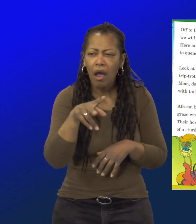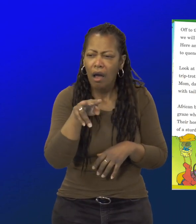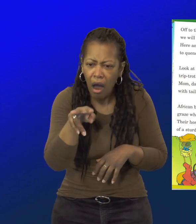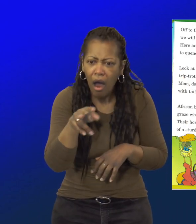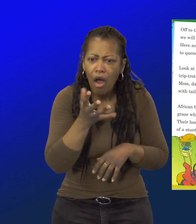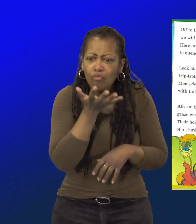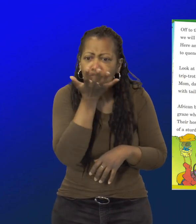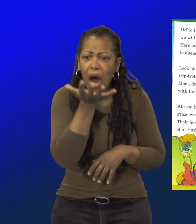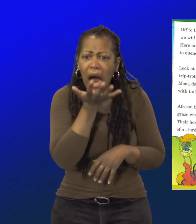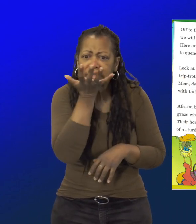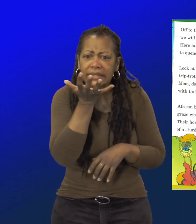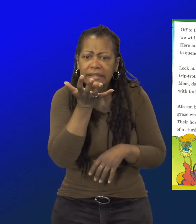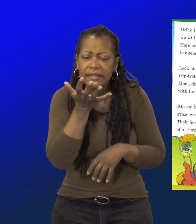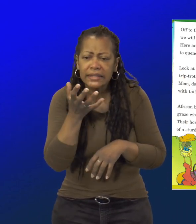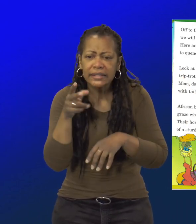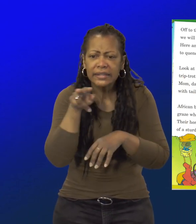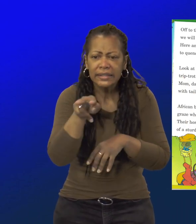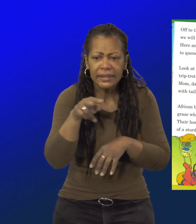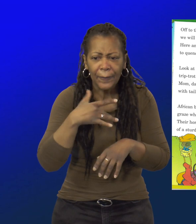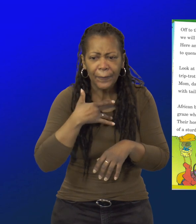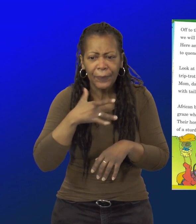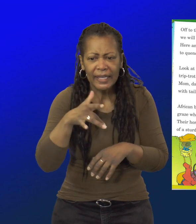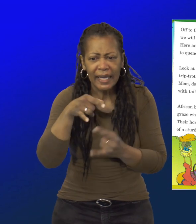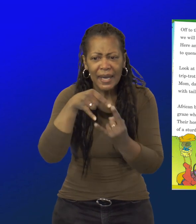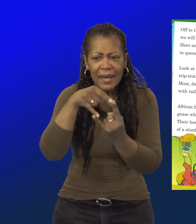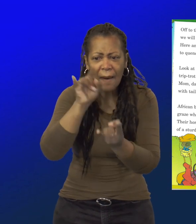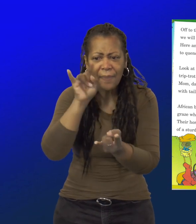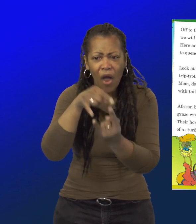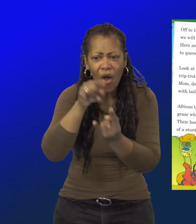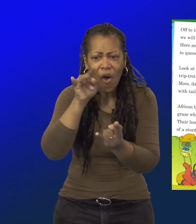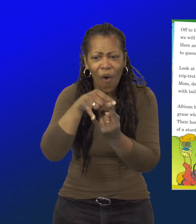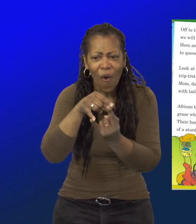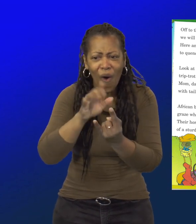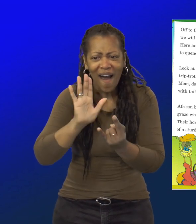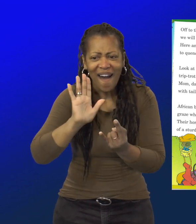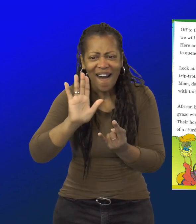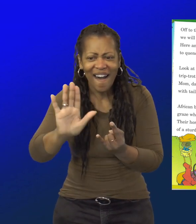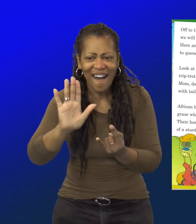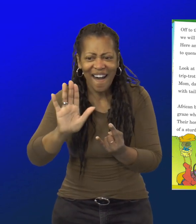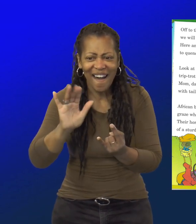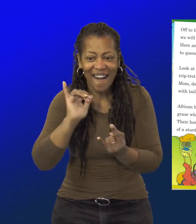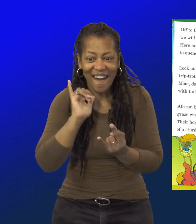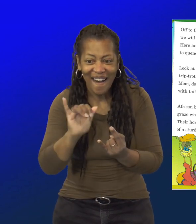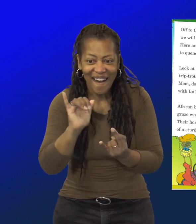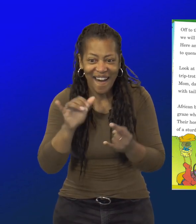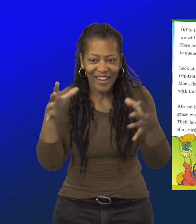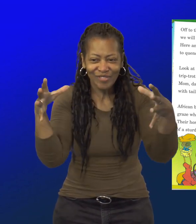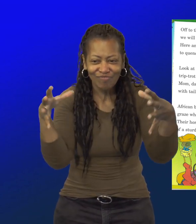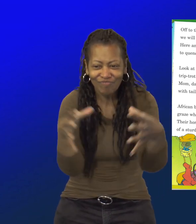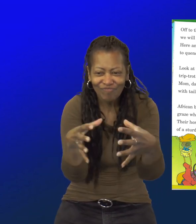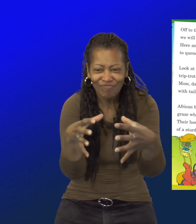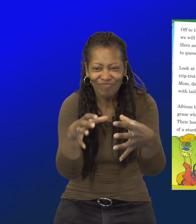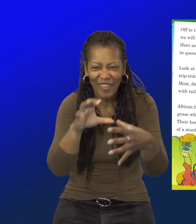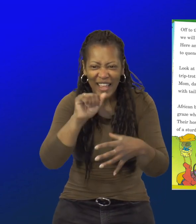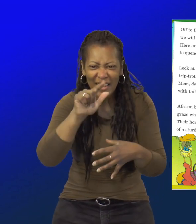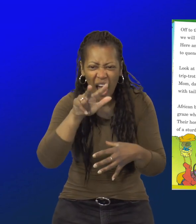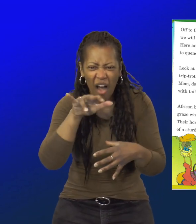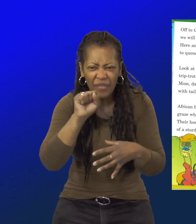Grass, 90 pounds, a hippo eats nightly. Are the babies called calves? Yes, you have